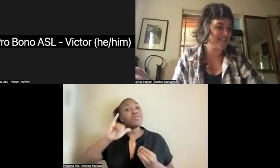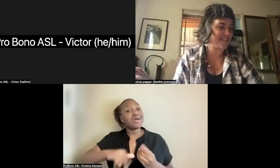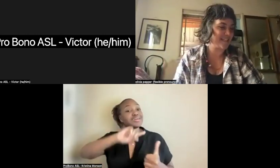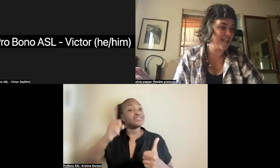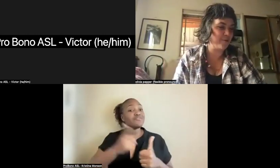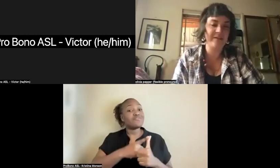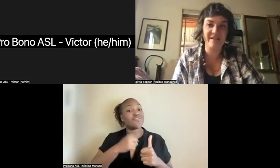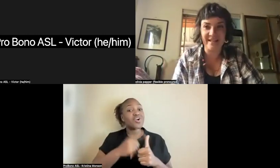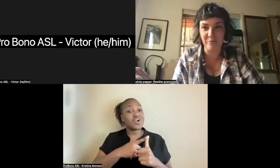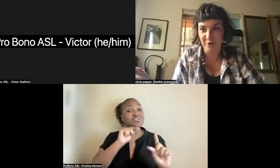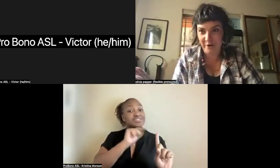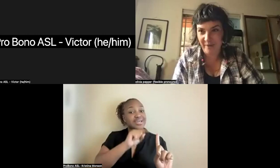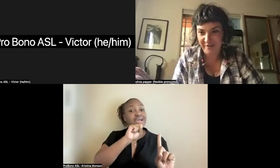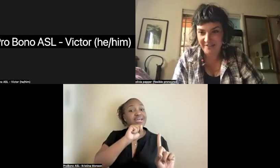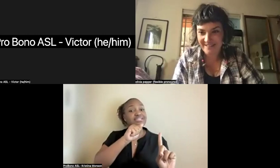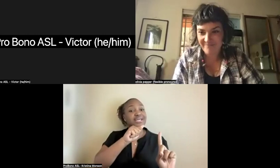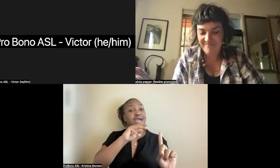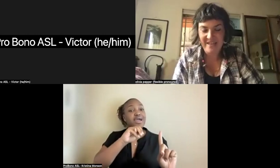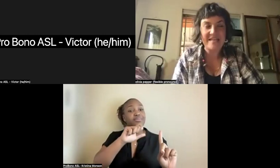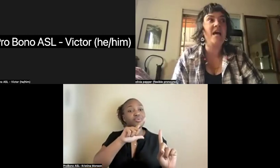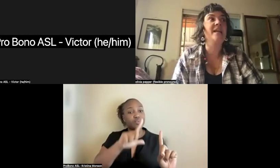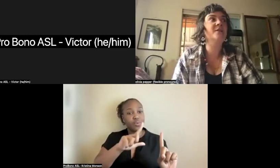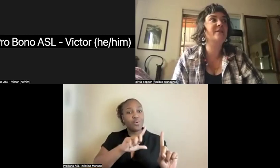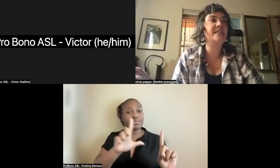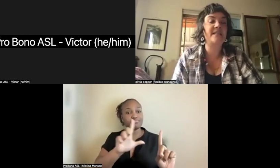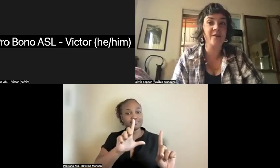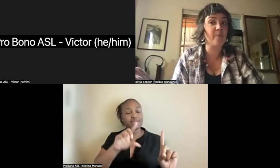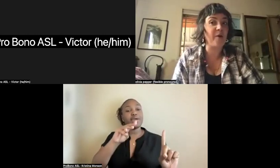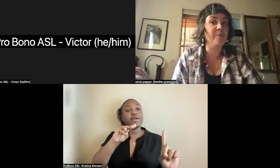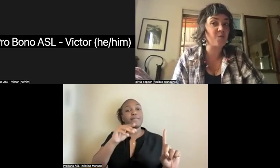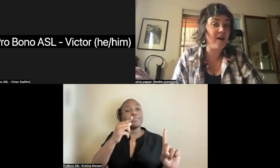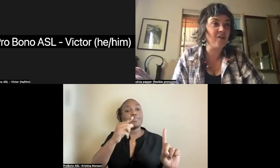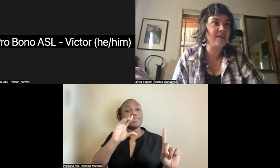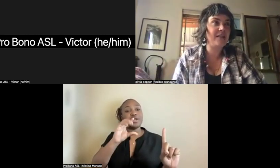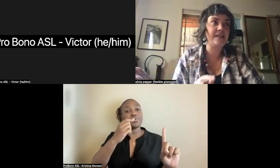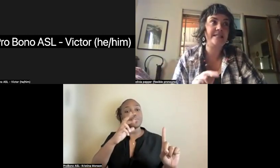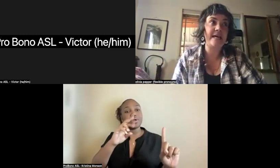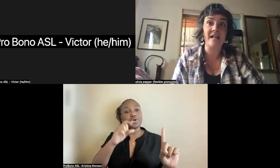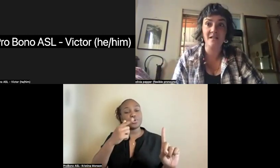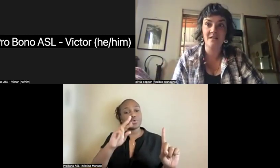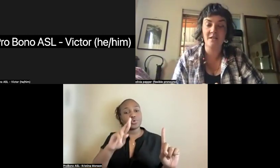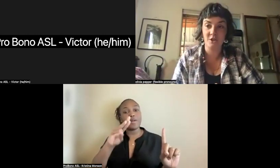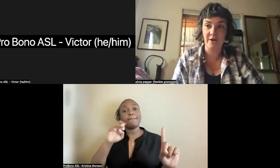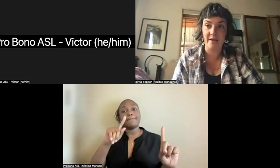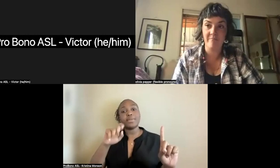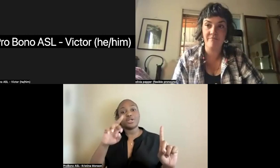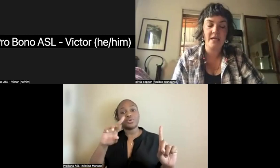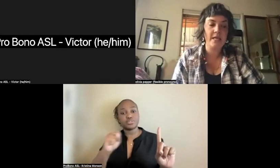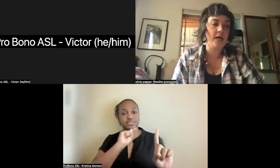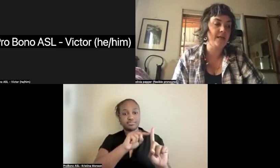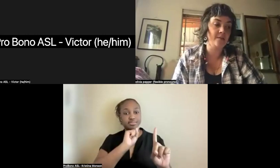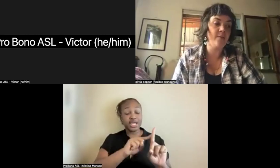is Samuel Liddell McGregor Mathers. An interesting side note about him as well, Liddell, the surname,